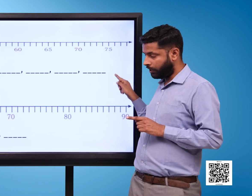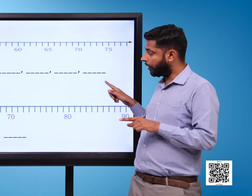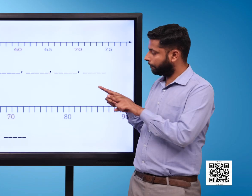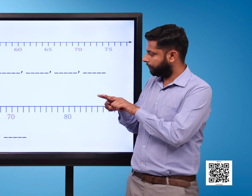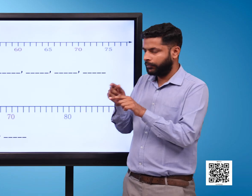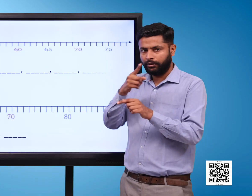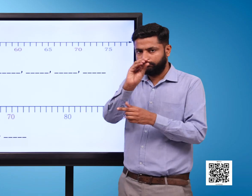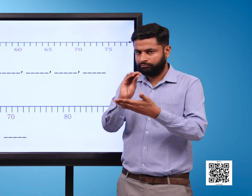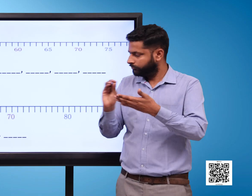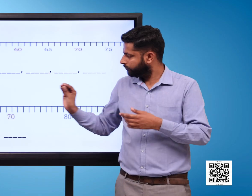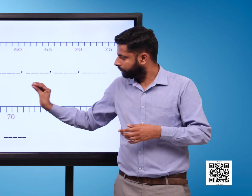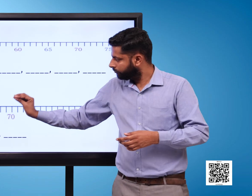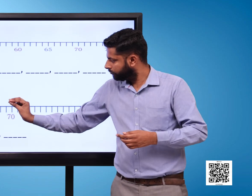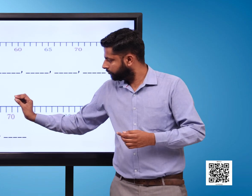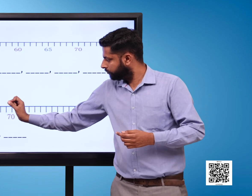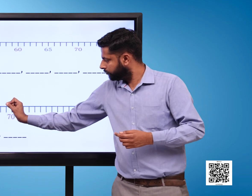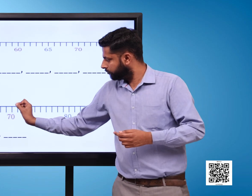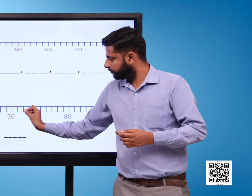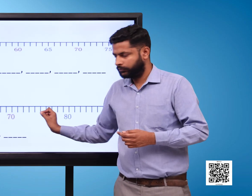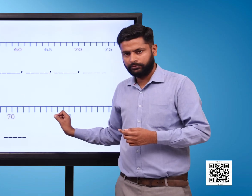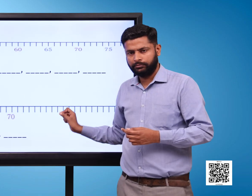number is 90 We have the frog here once again